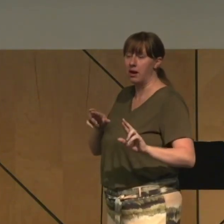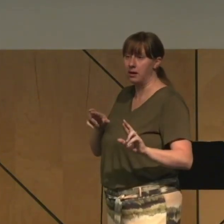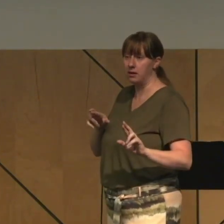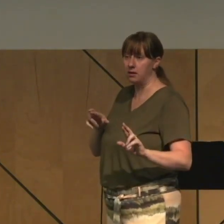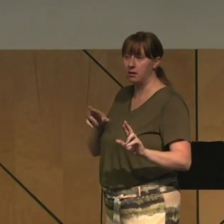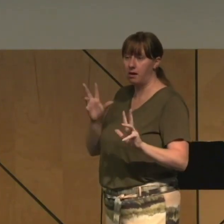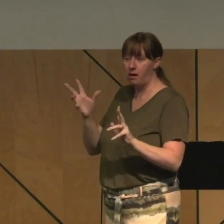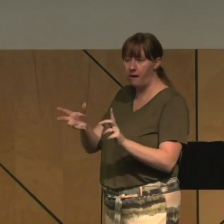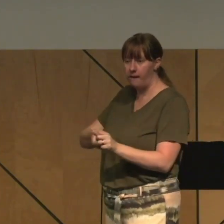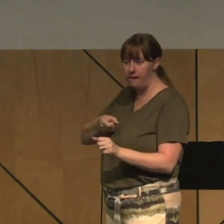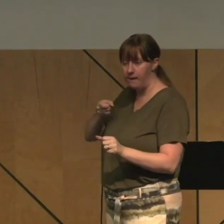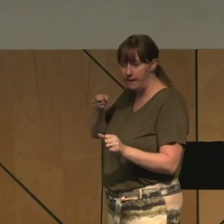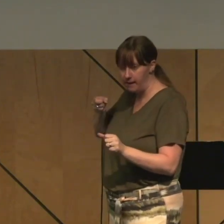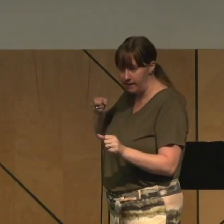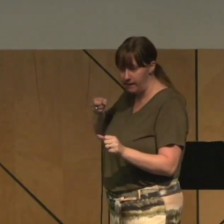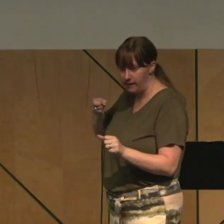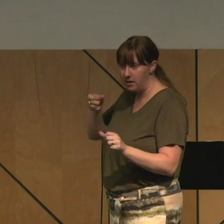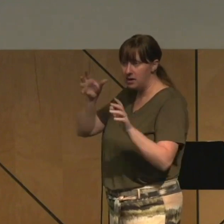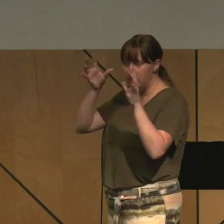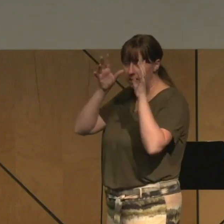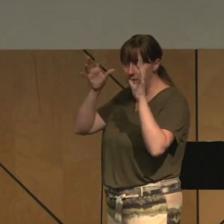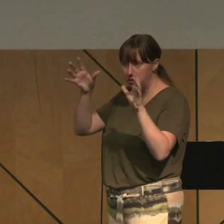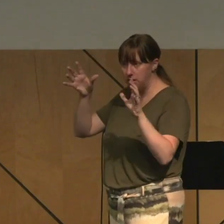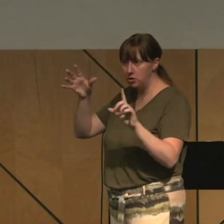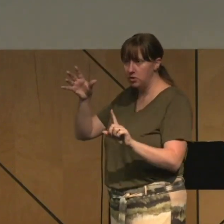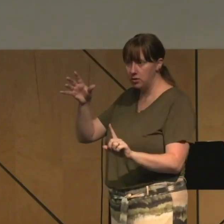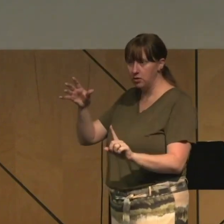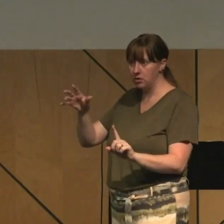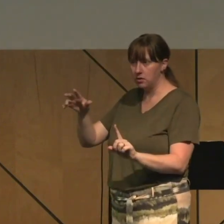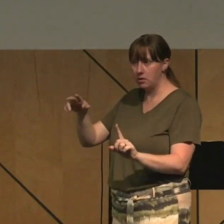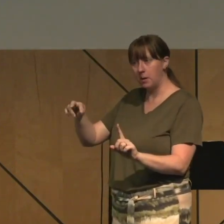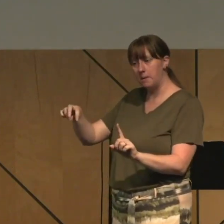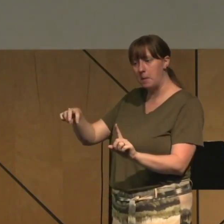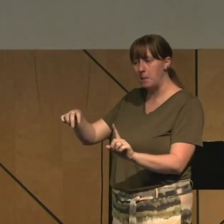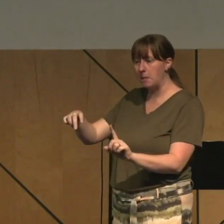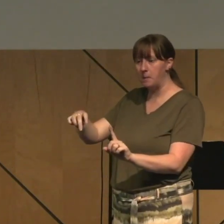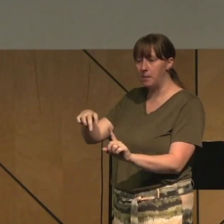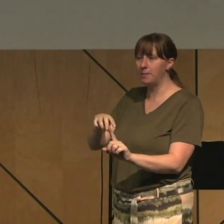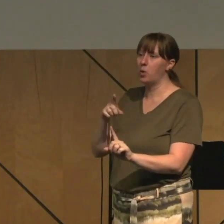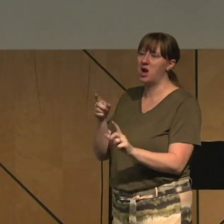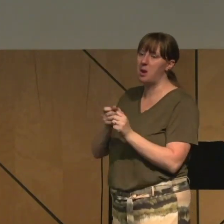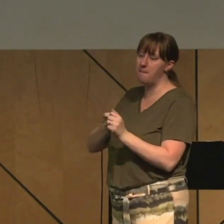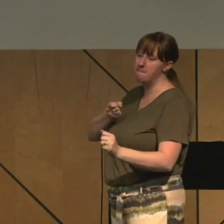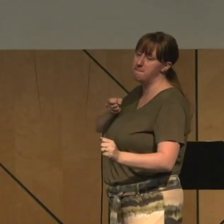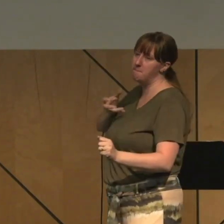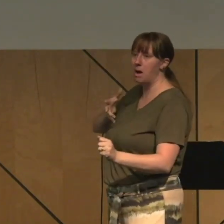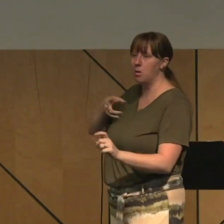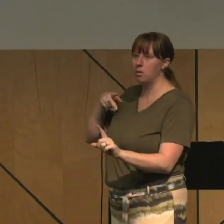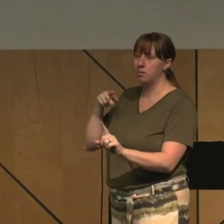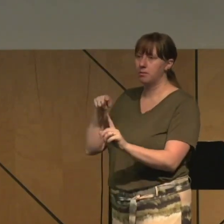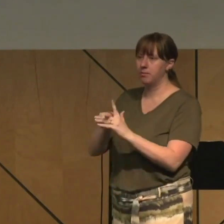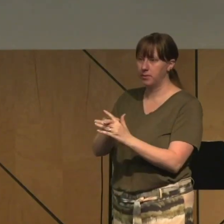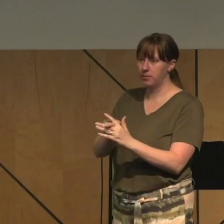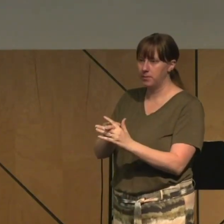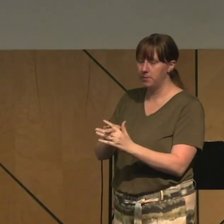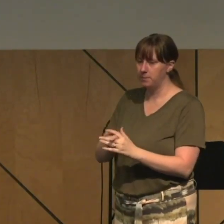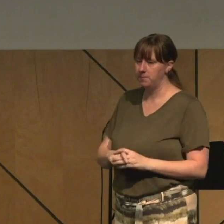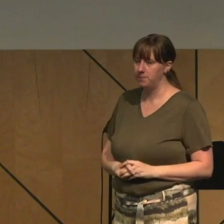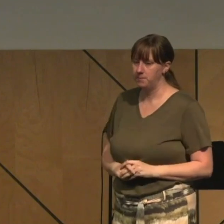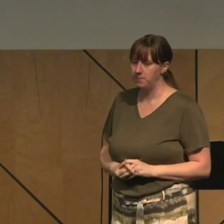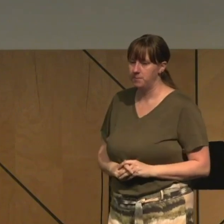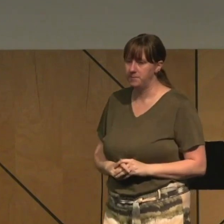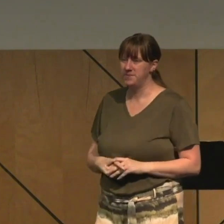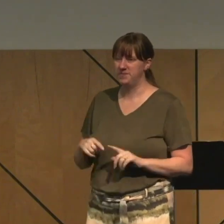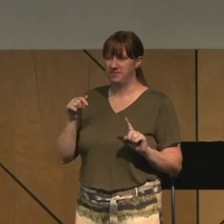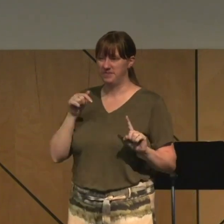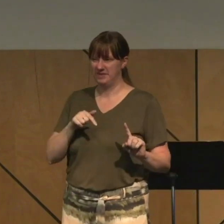until the deer predictably takes the bait, and you pierce its heart. The book of Proverbs